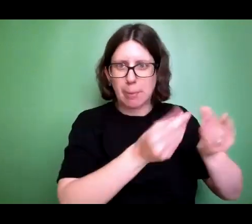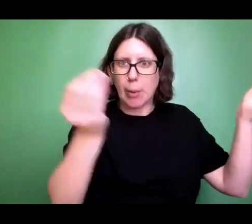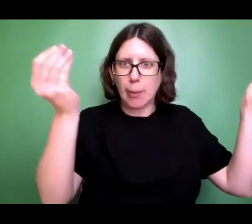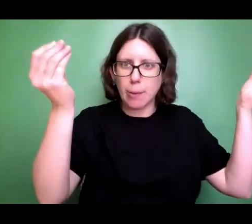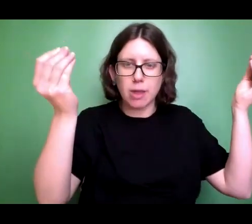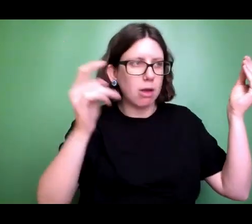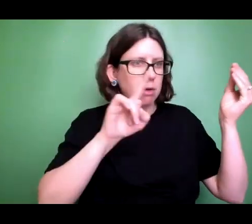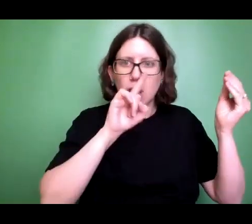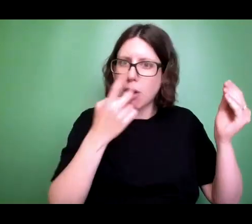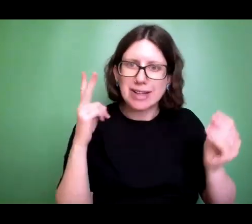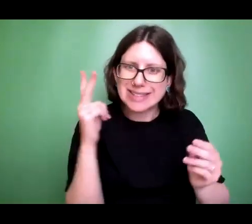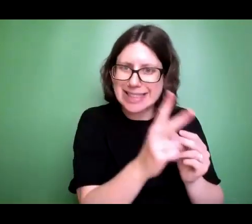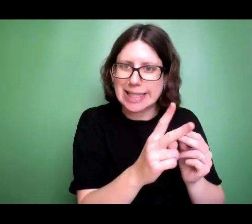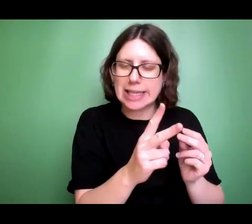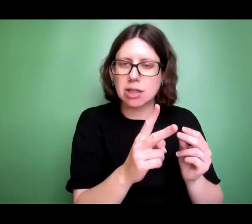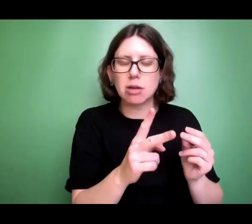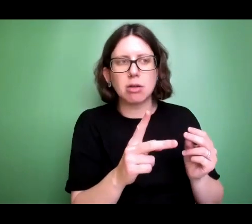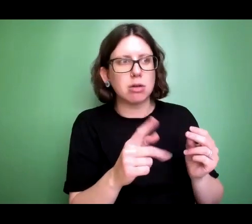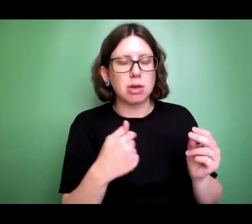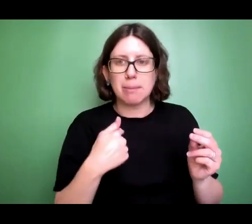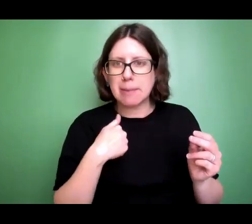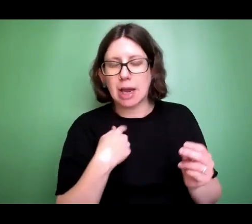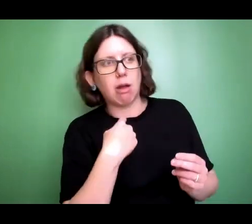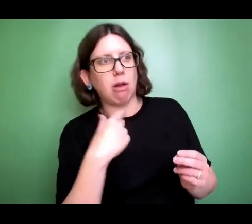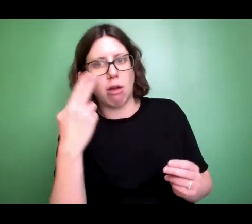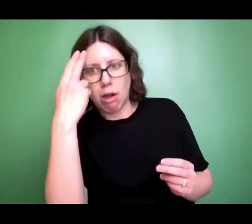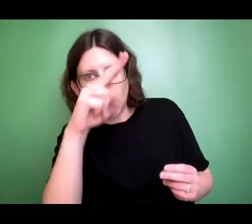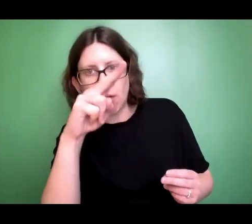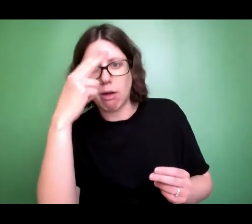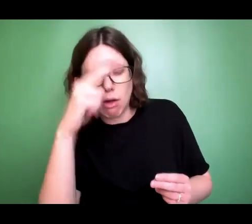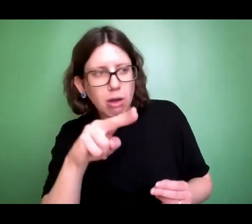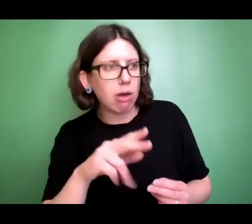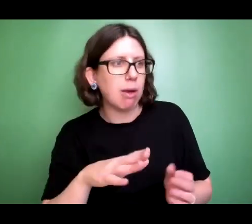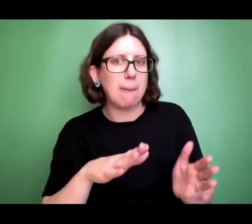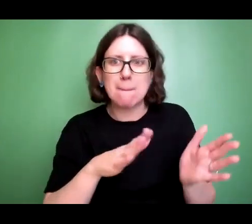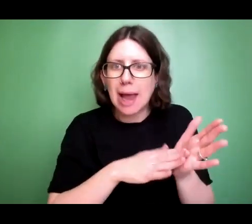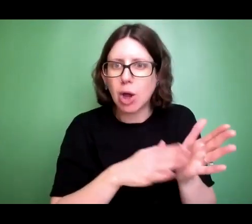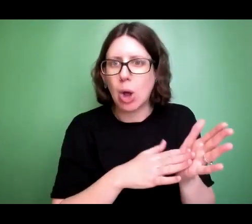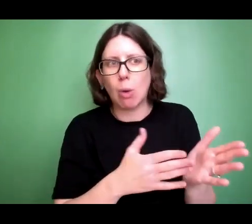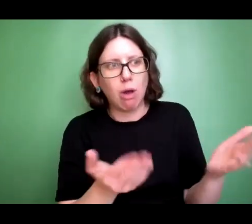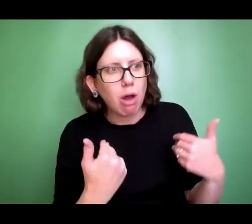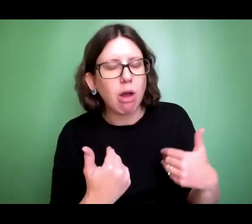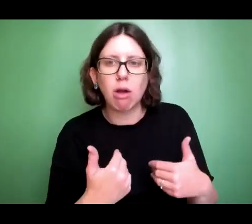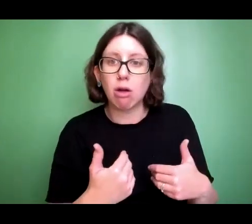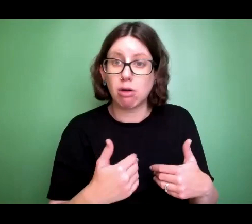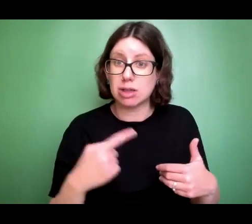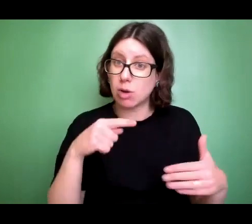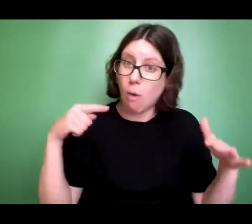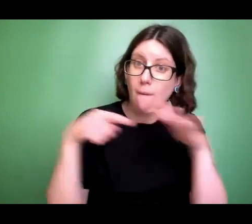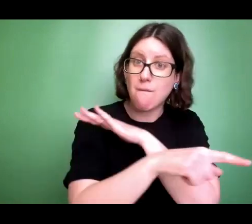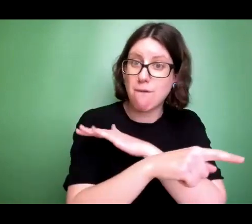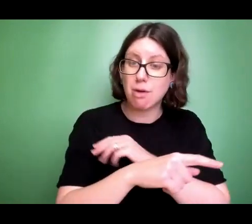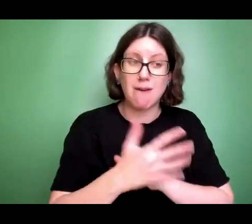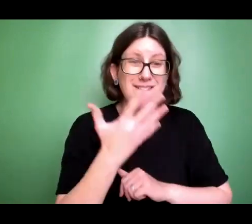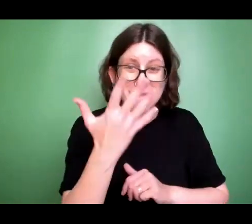And you know, normally, whenever she chases off the squirrel, she comes back a few minutes later. But this time, it had been five minutes, 10 minutes,